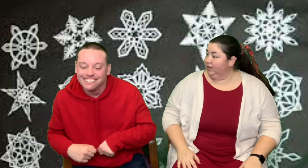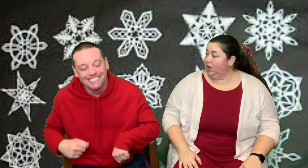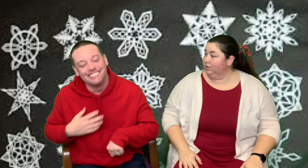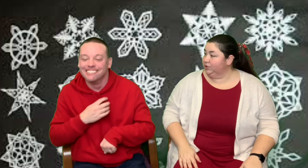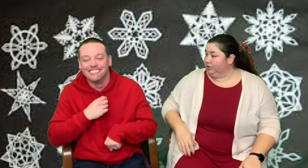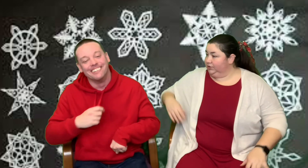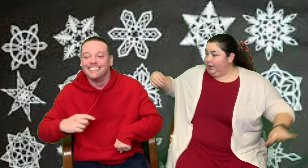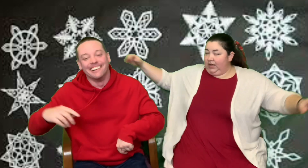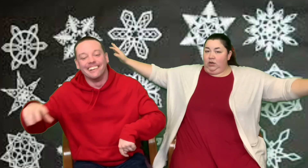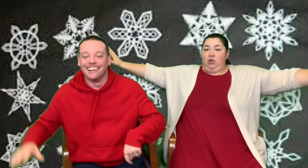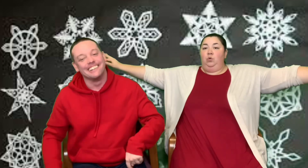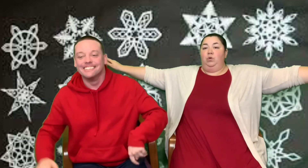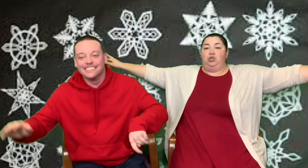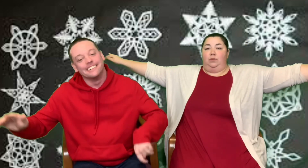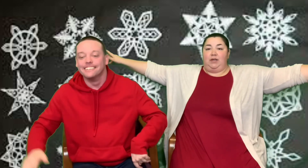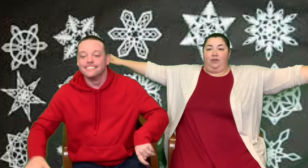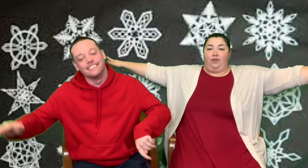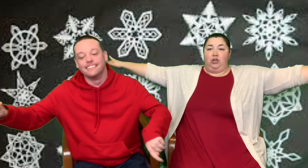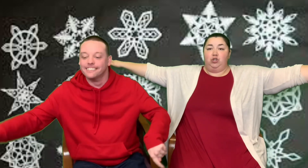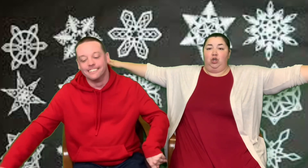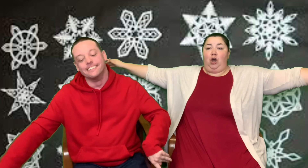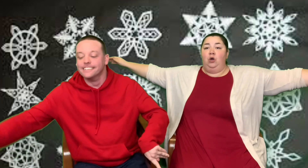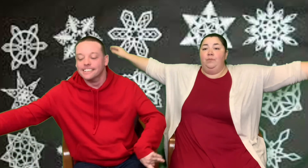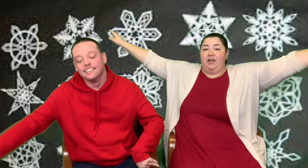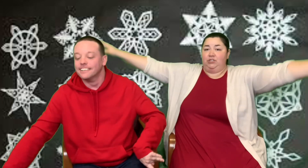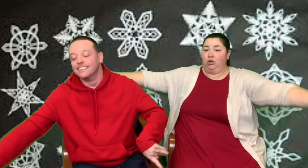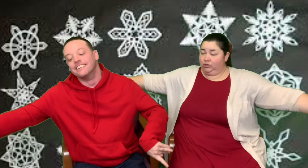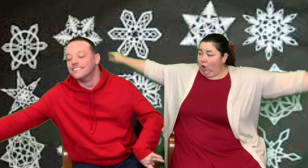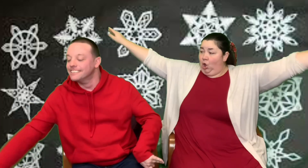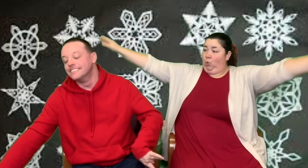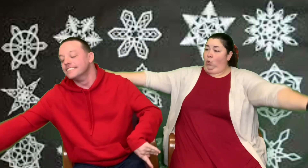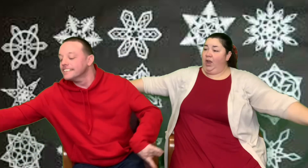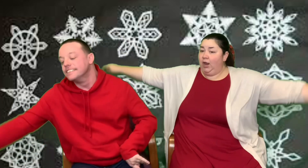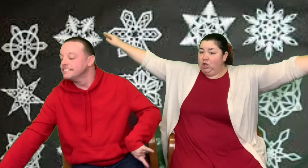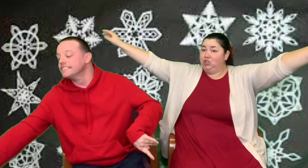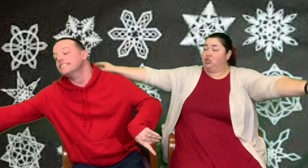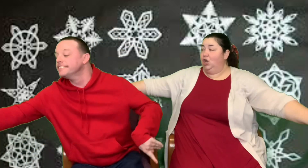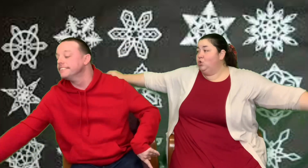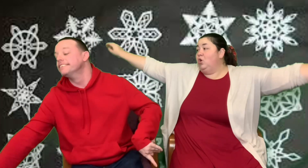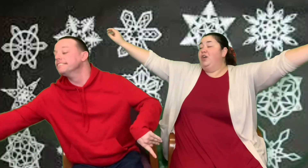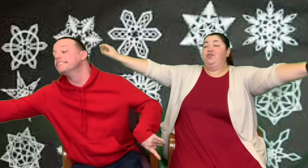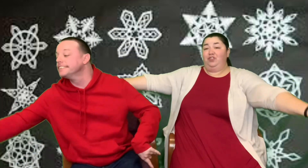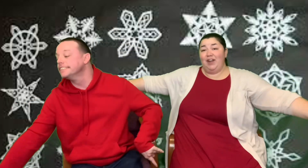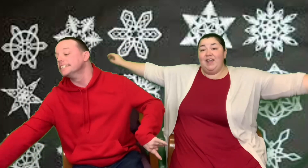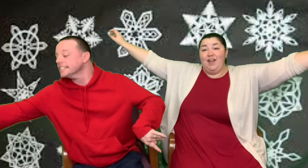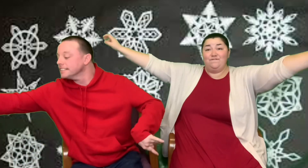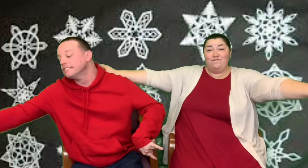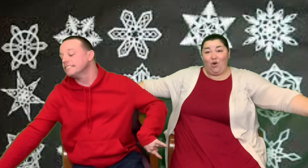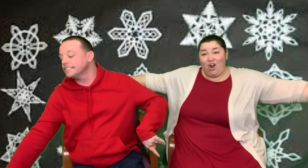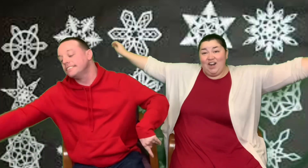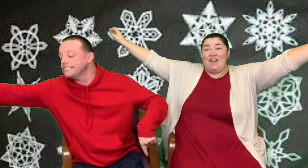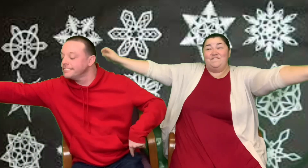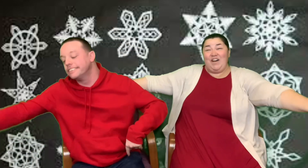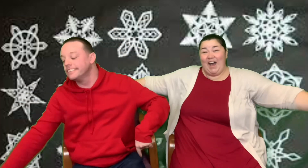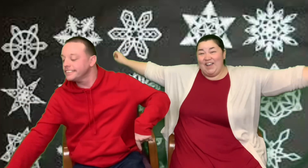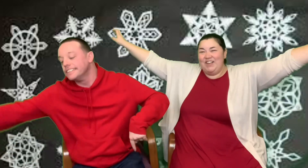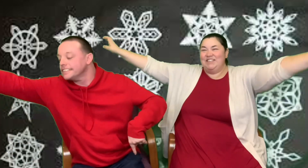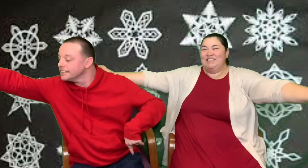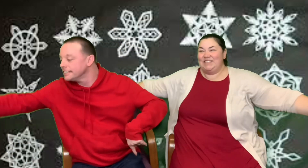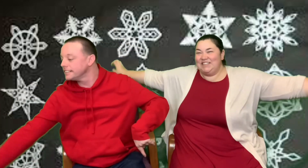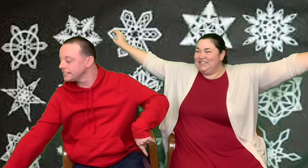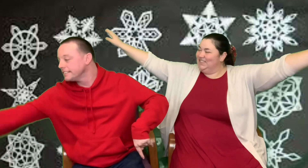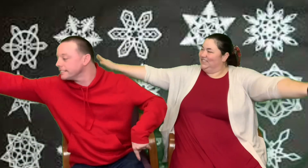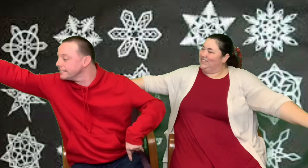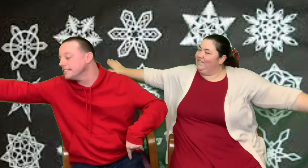And finally, arm circles. You ready? Reach your arms out as far as you can go. Making circles. One, two, three, four, five,